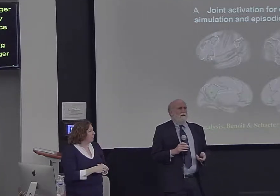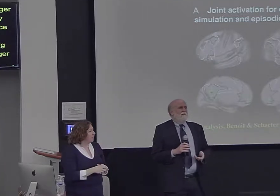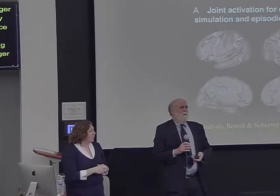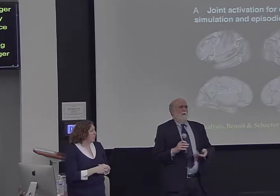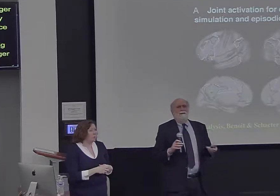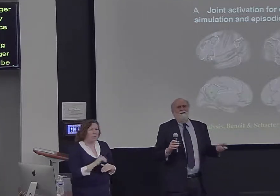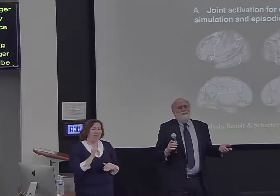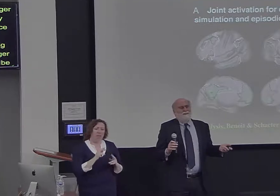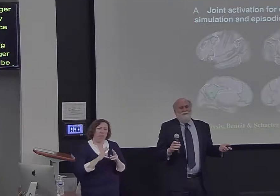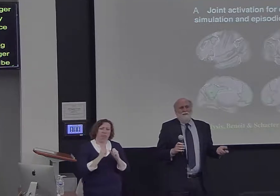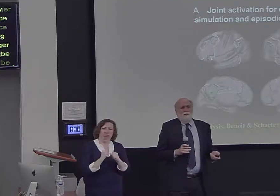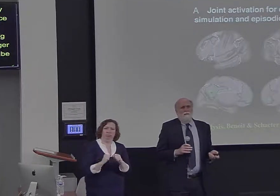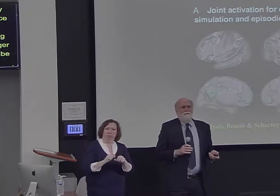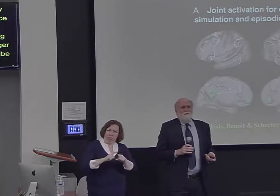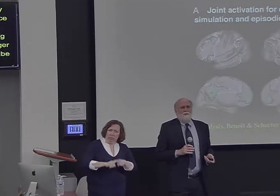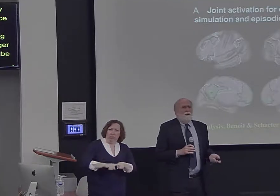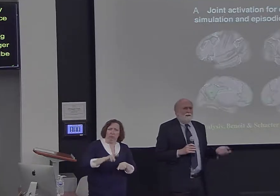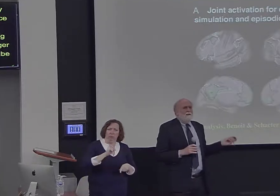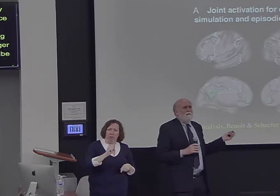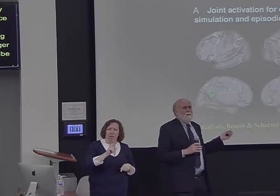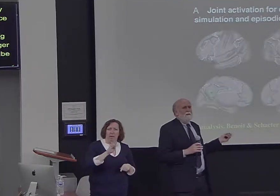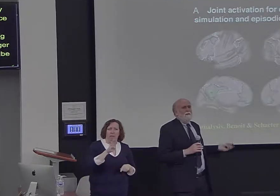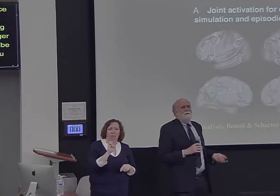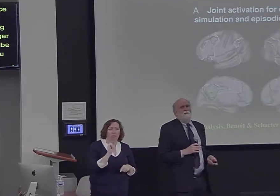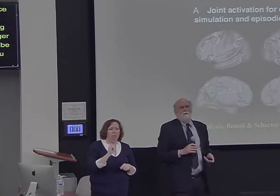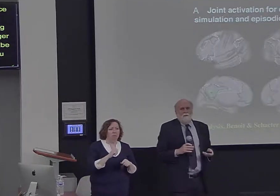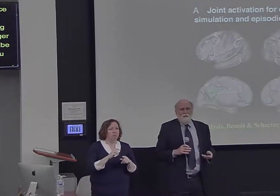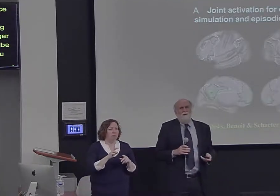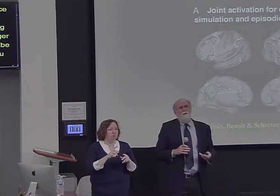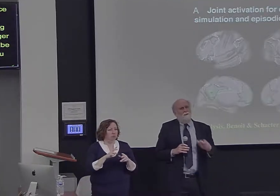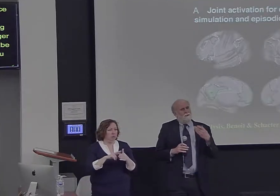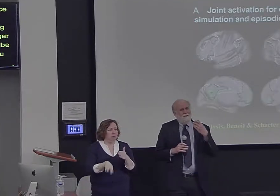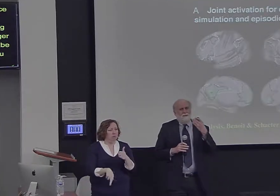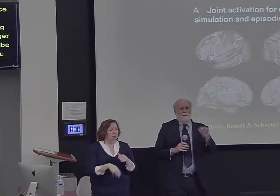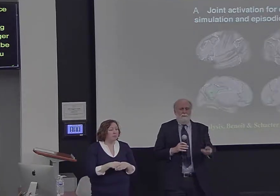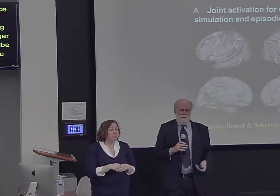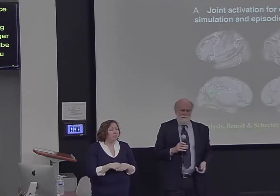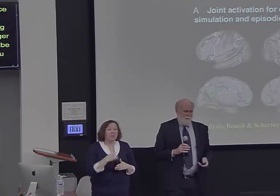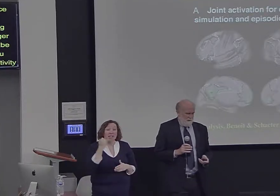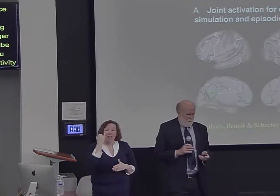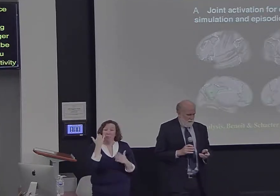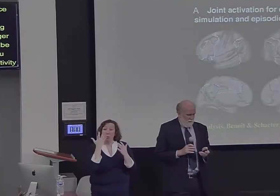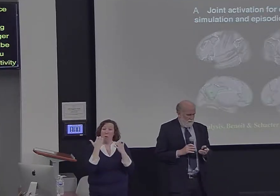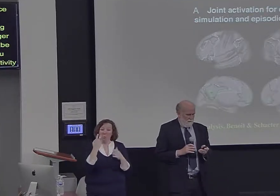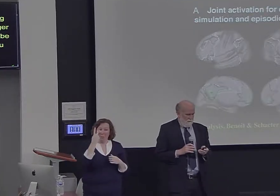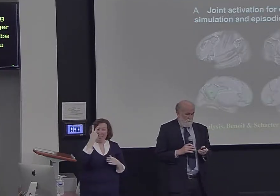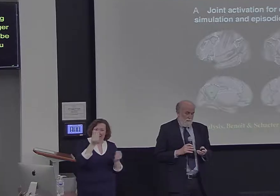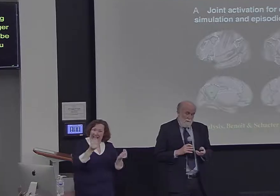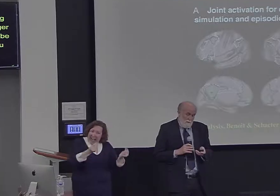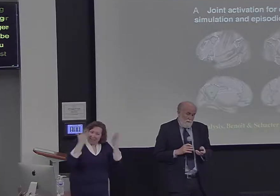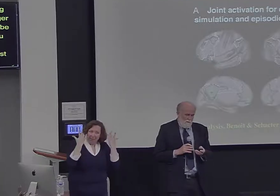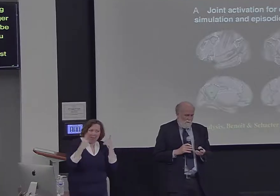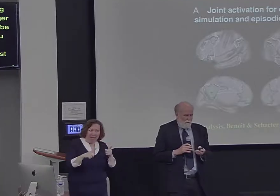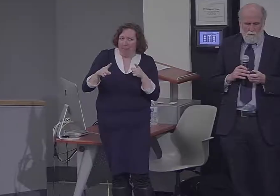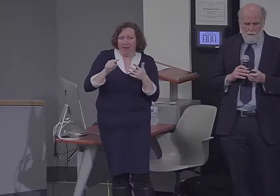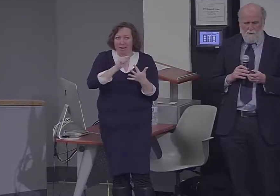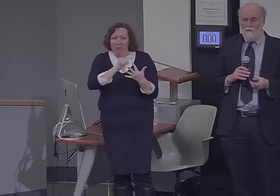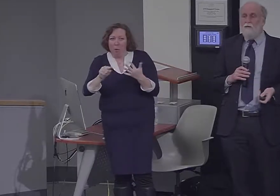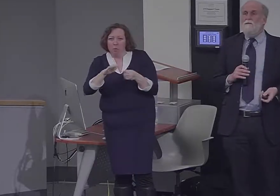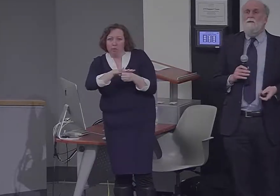ever want to see strong activity in these regions, just ask people to imagine what they're going to do tomorrow or remember what they did yesterday